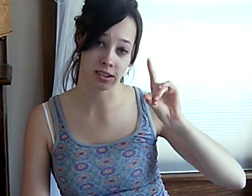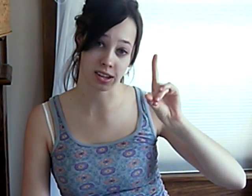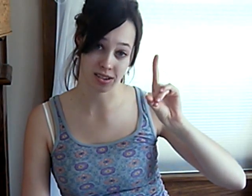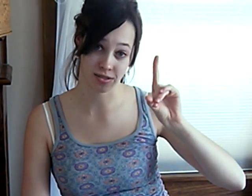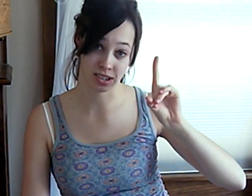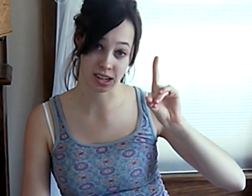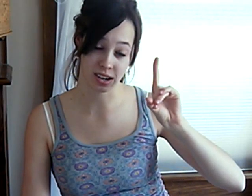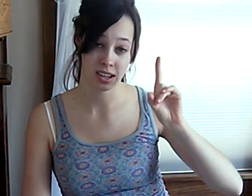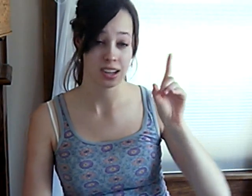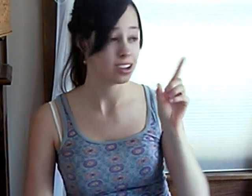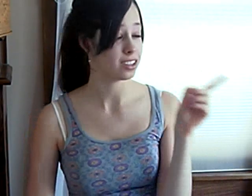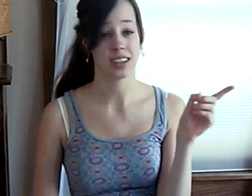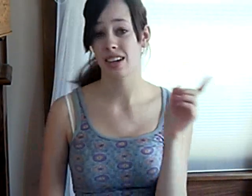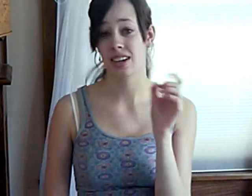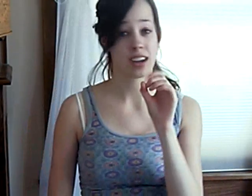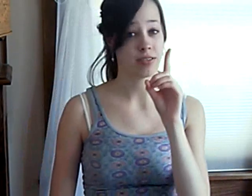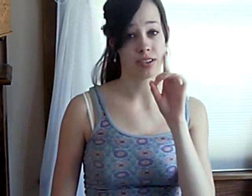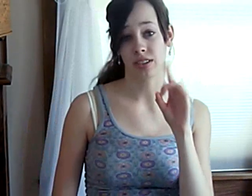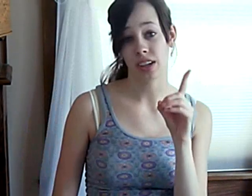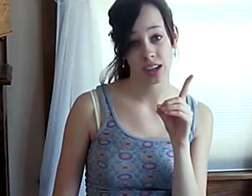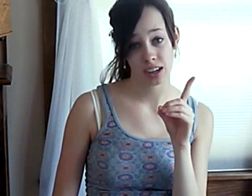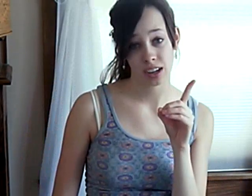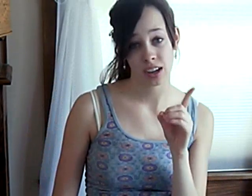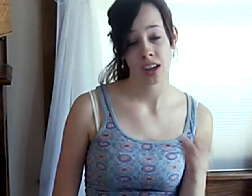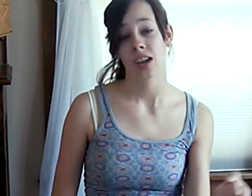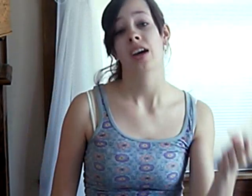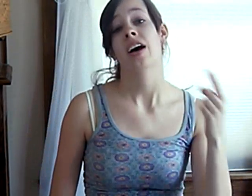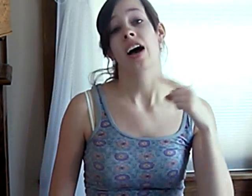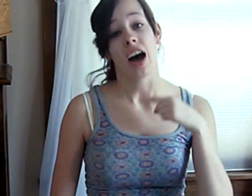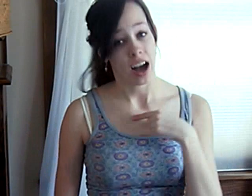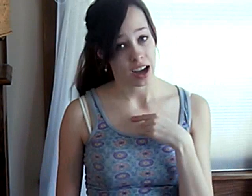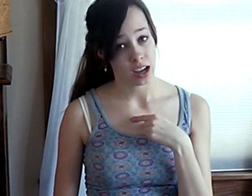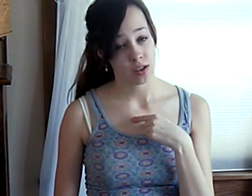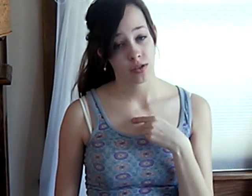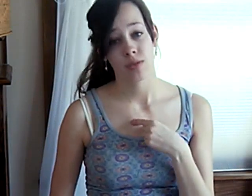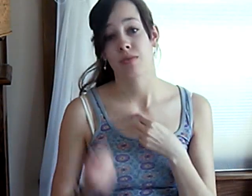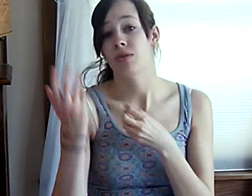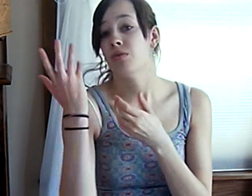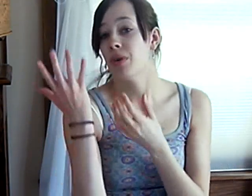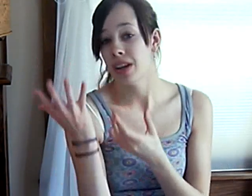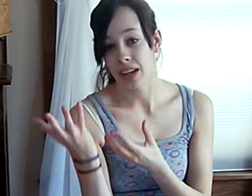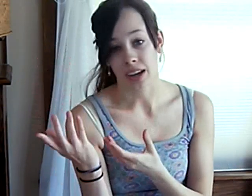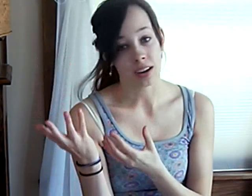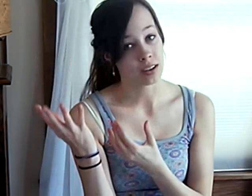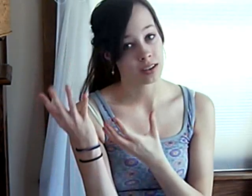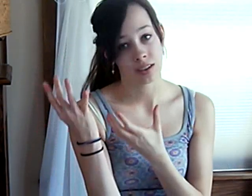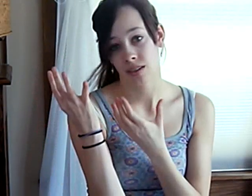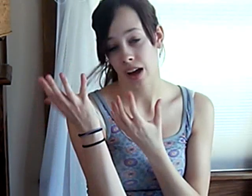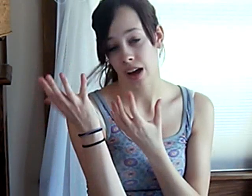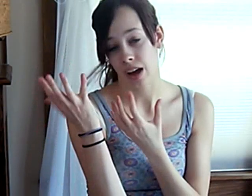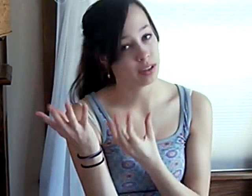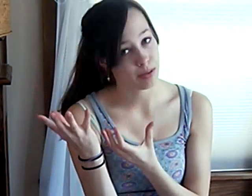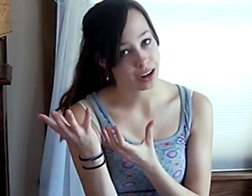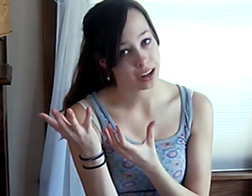If he never did, I've been waiting, I've been spending